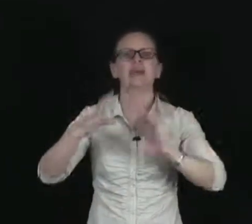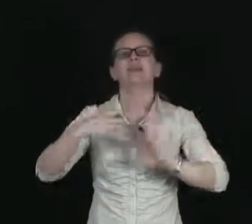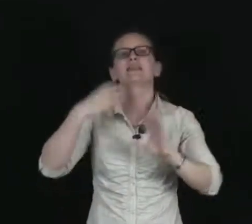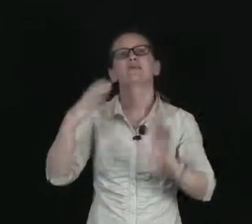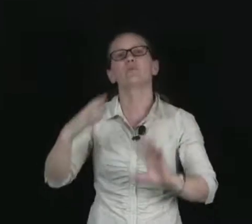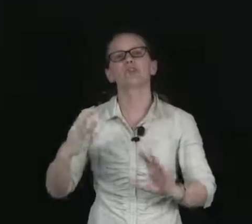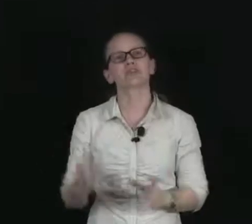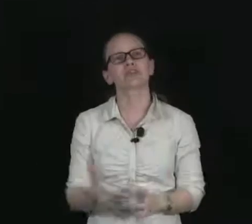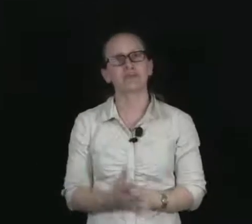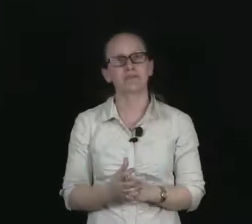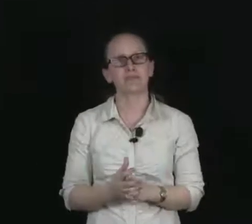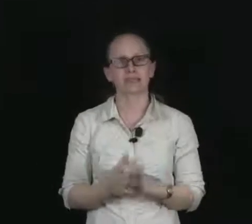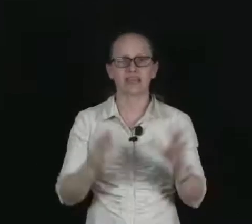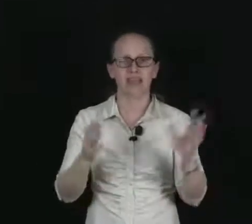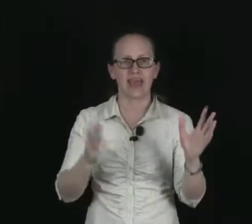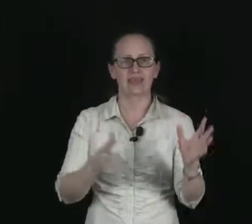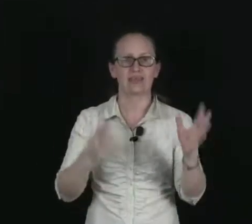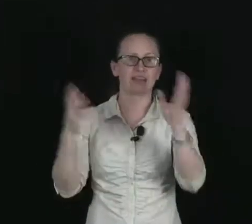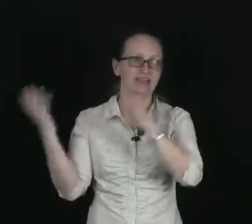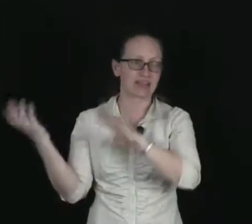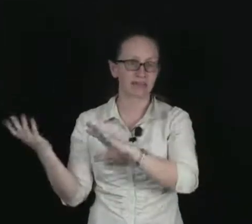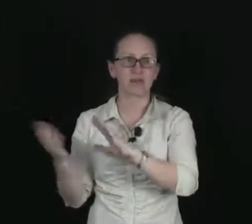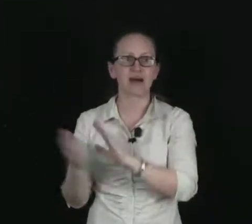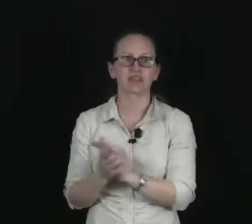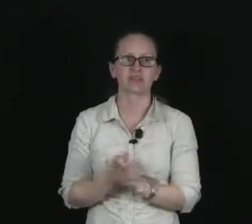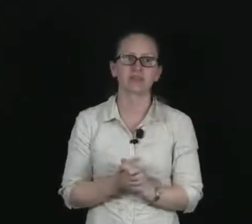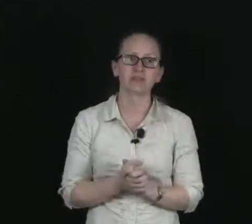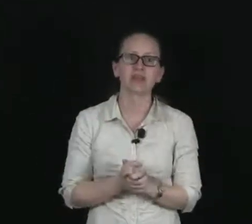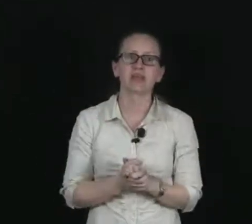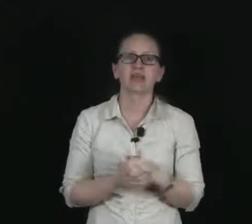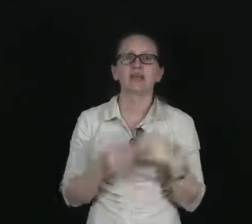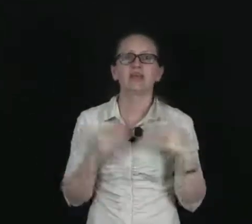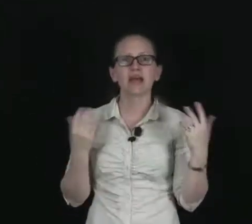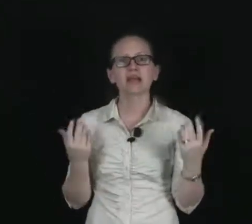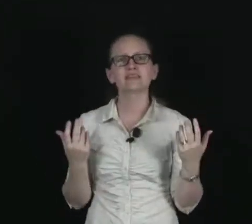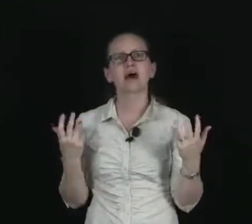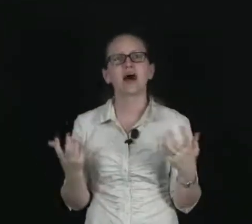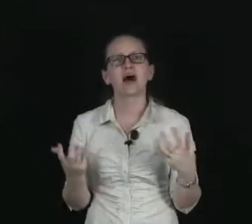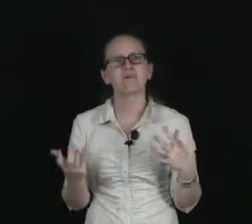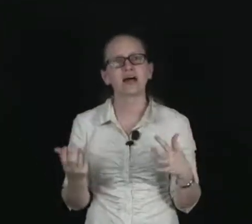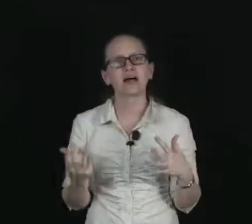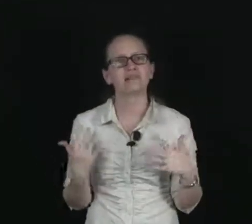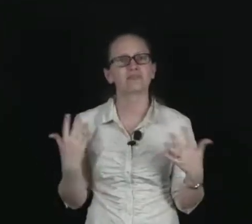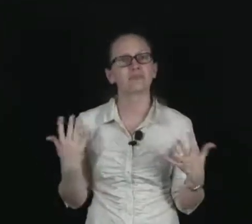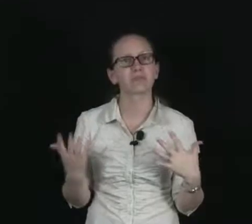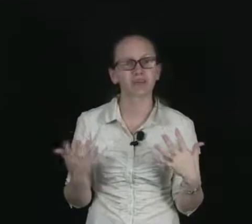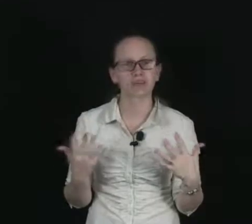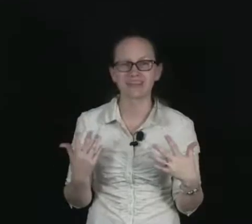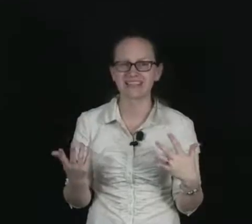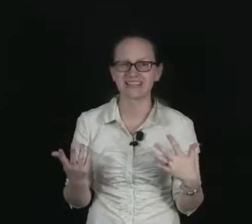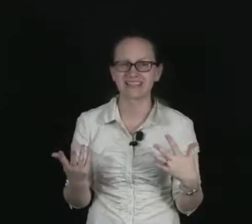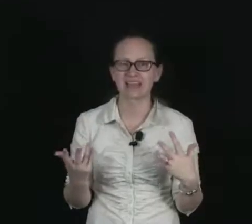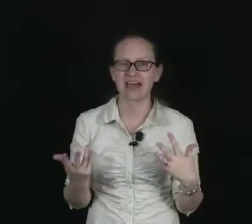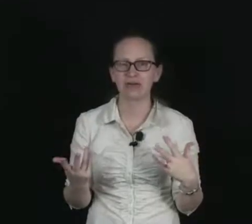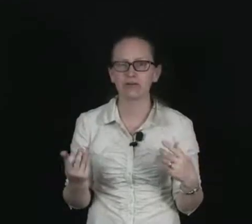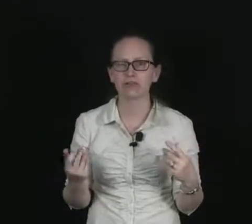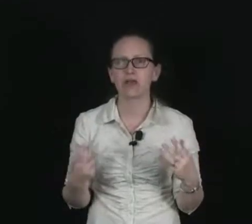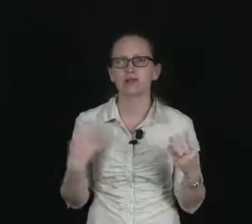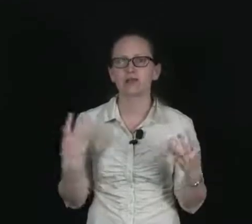that wants to emit a gamma particle. It has a half-life of approximately six hours, which